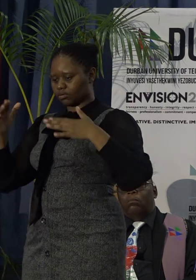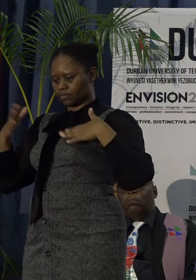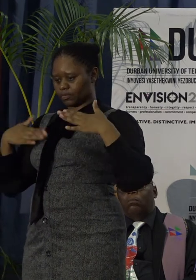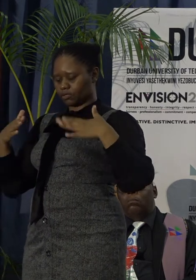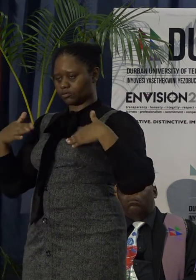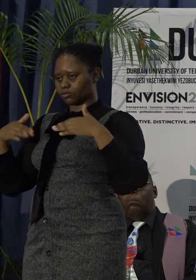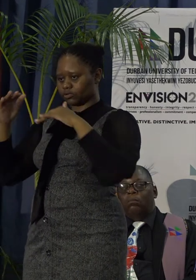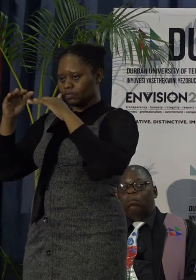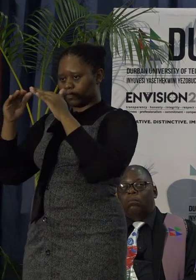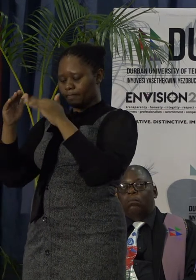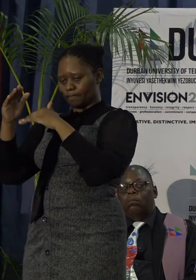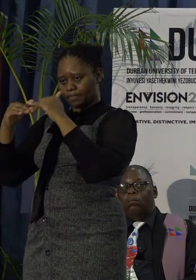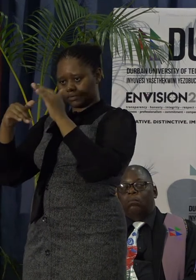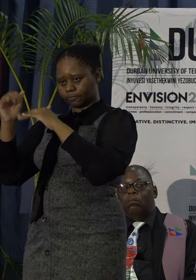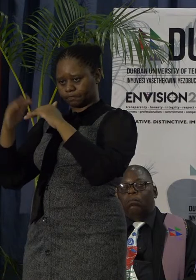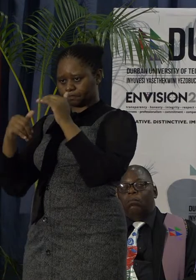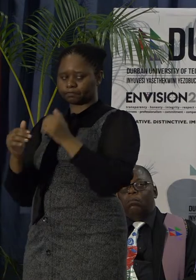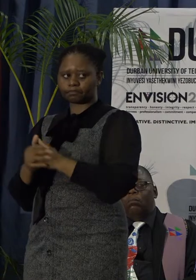building.